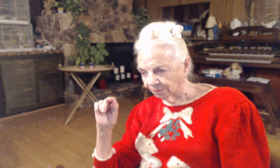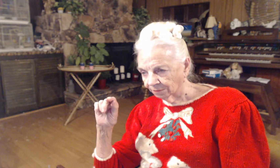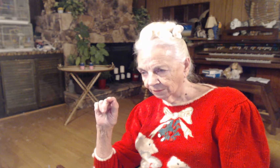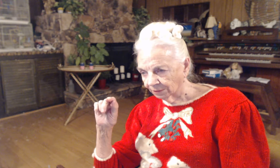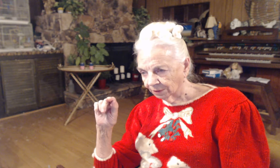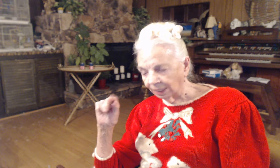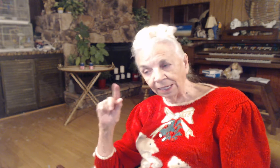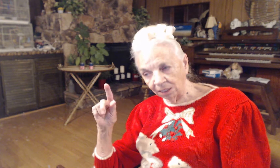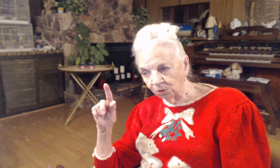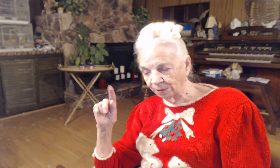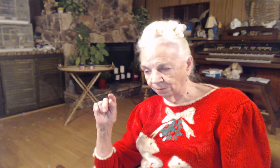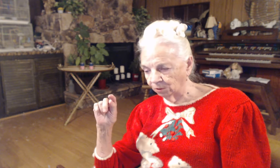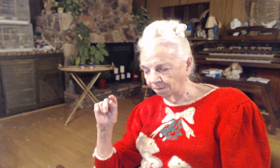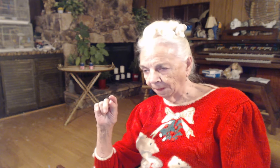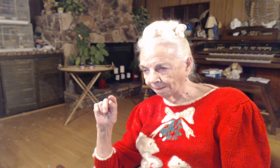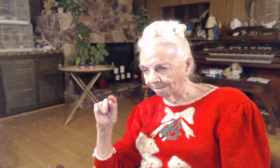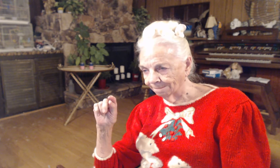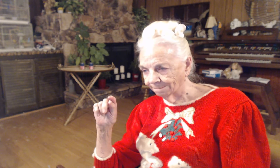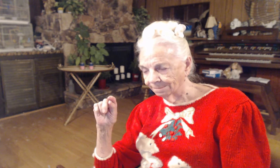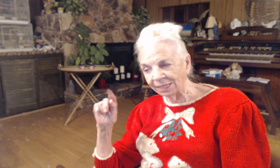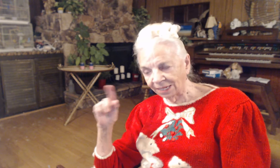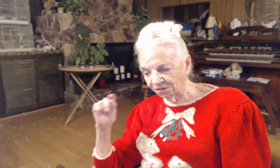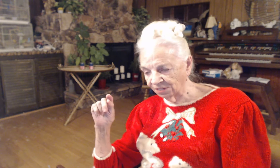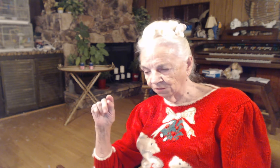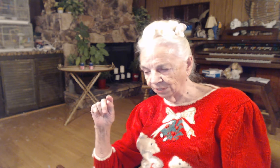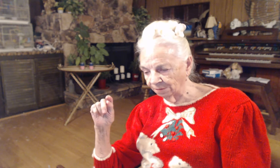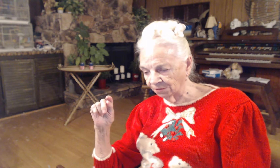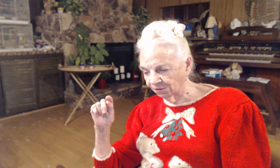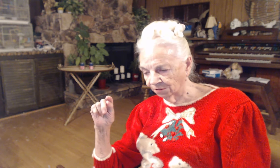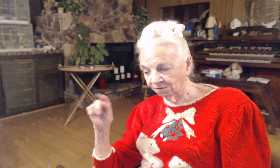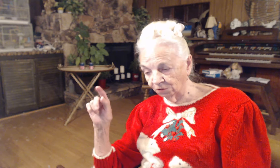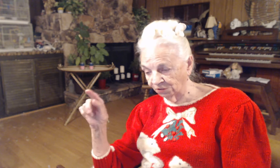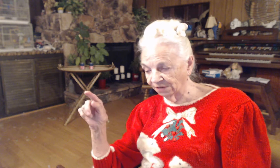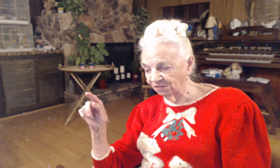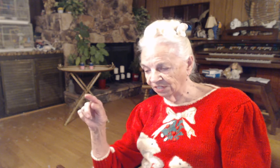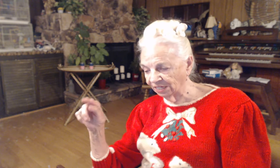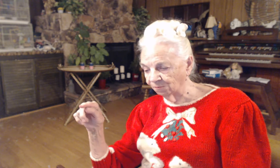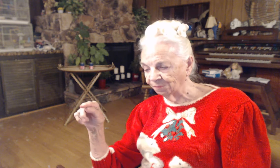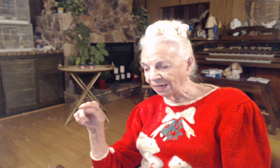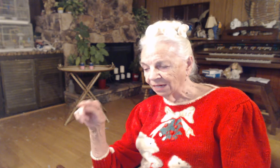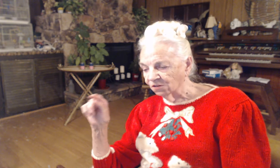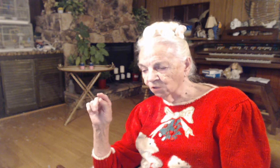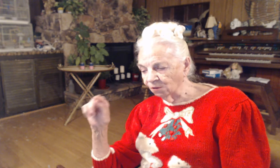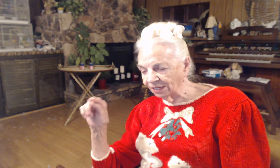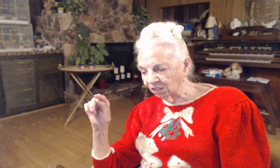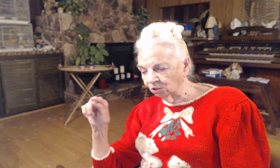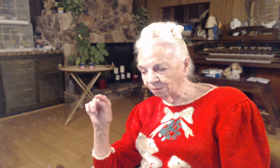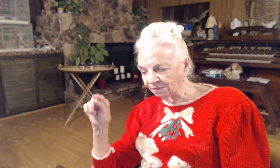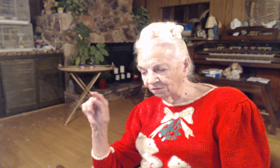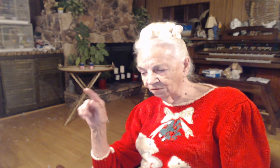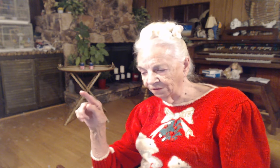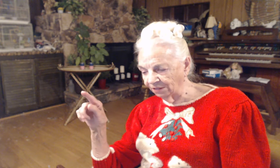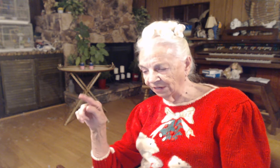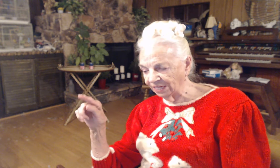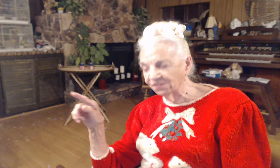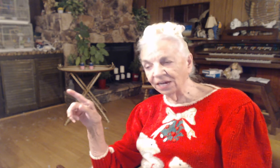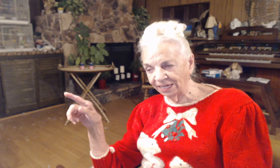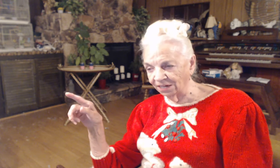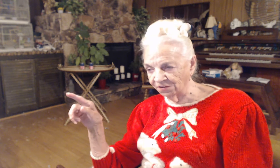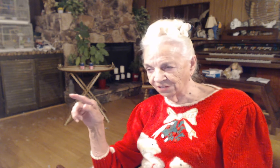He healed people. He cast out demons. Verse 17. So that it could be fulfilled. That is. That's